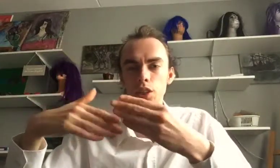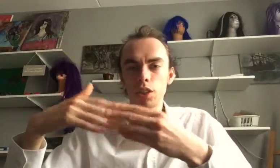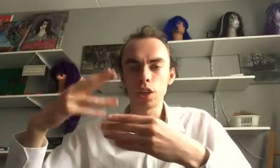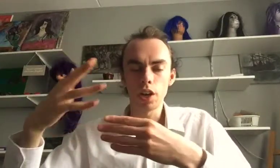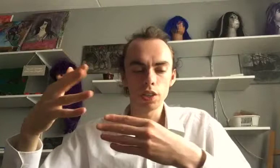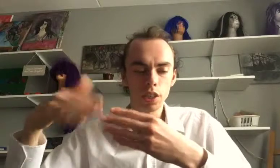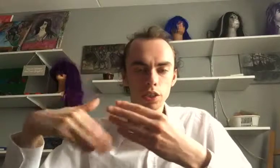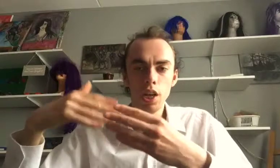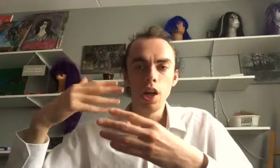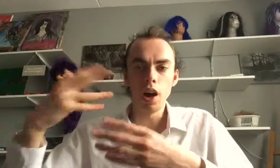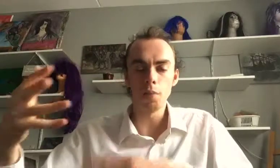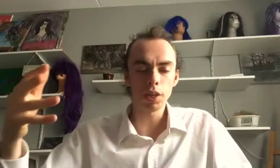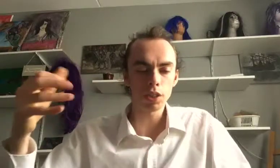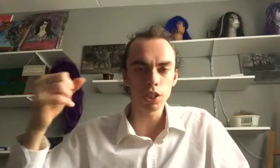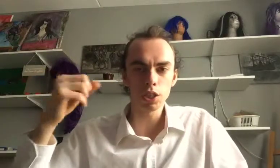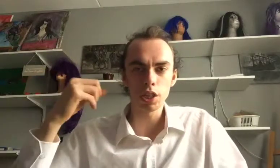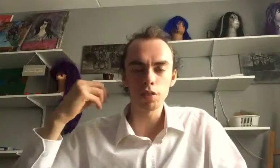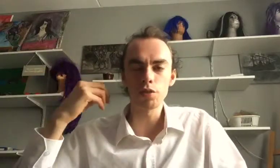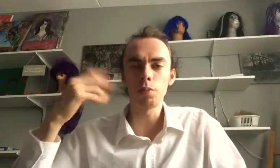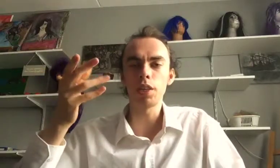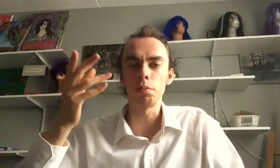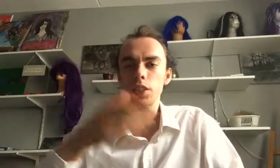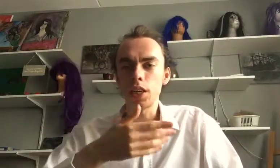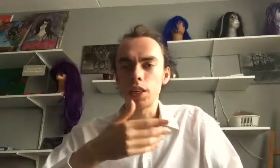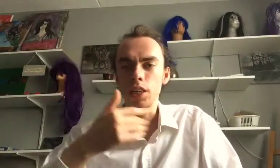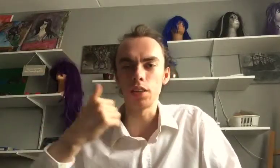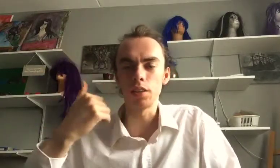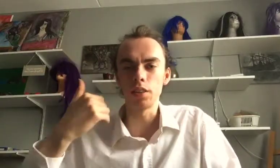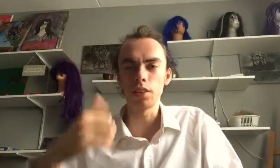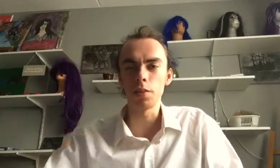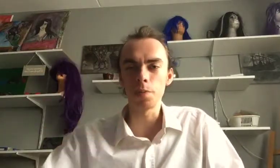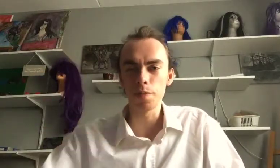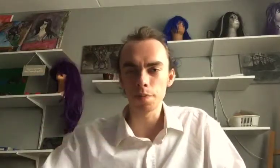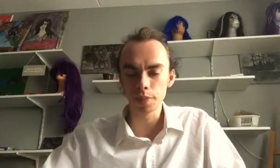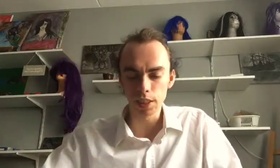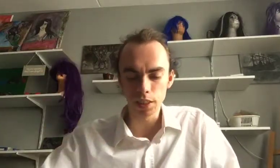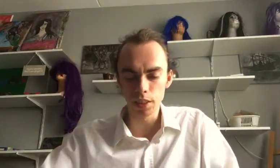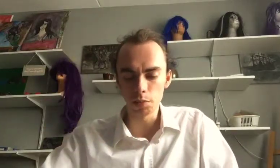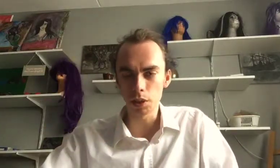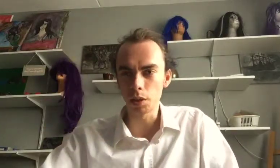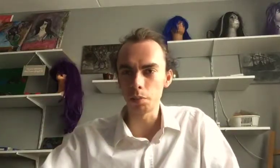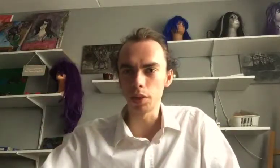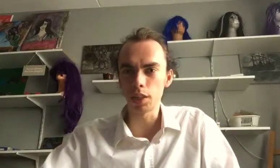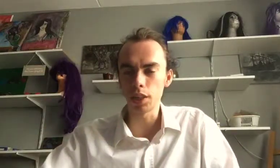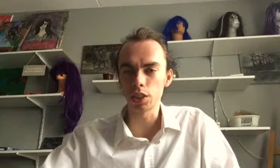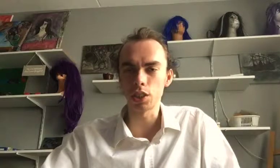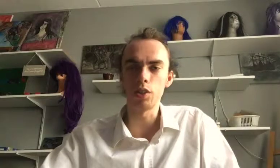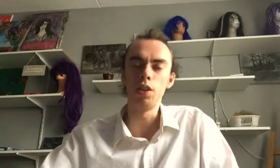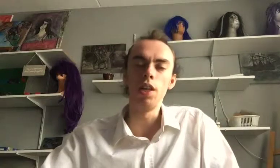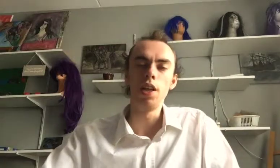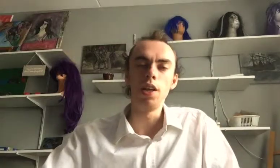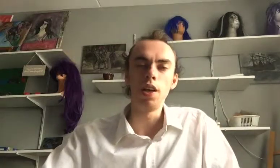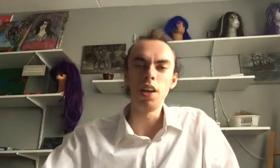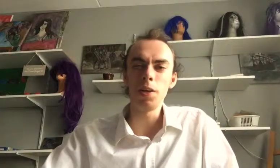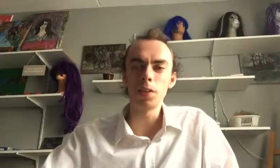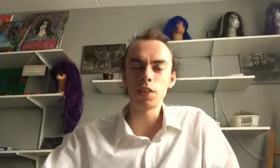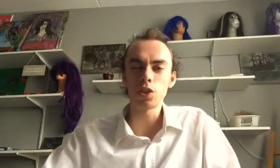cells, the bigger chance it has to make a mistake and it becomes a cancer cell. And that is